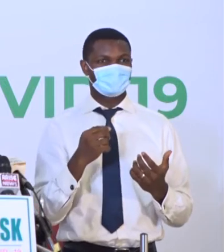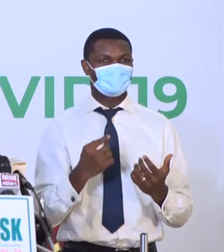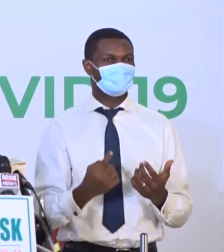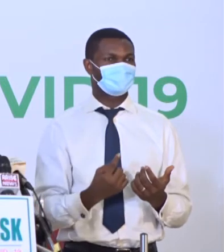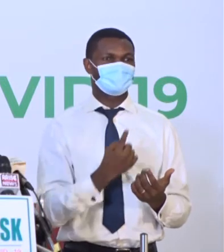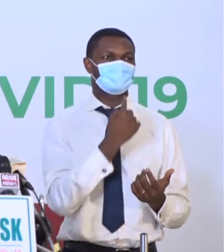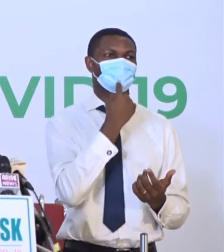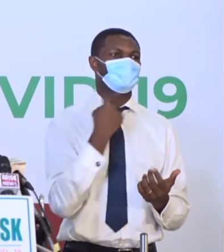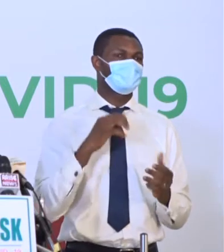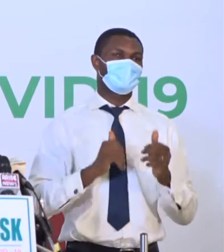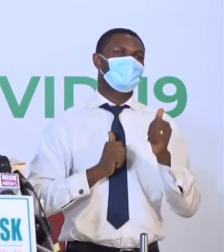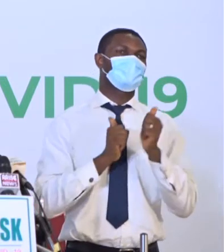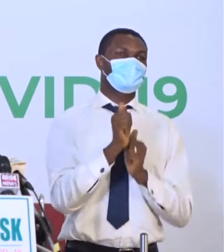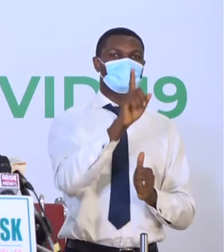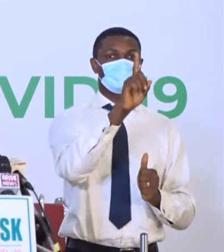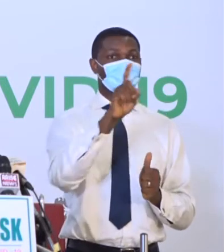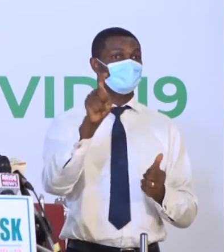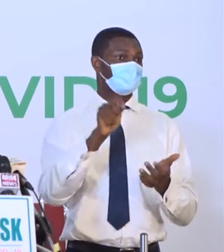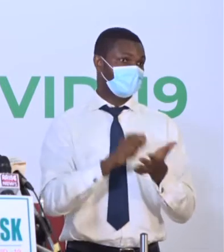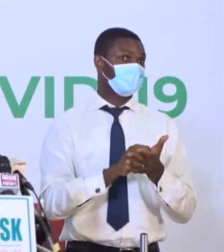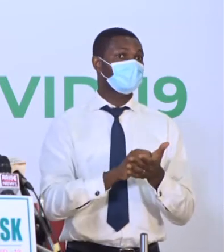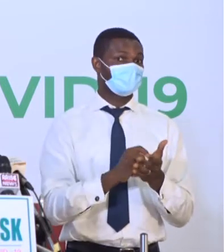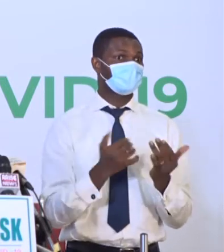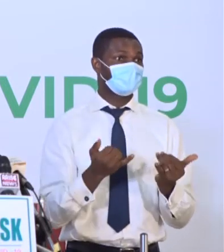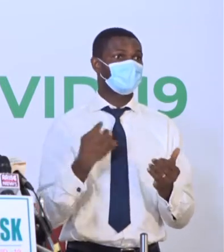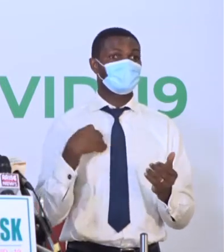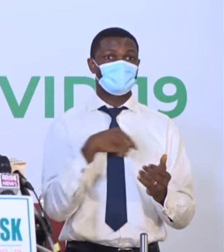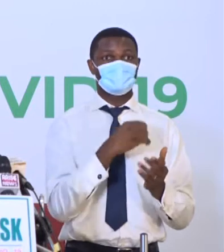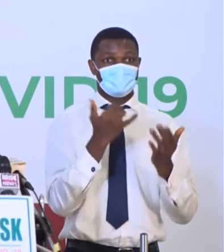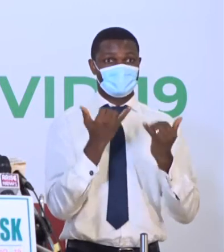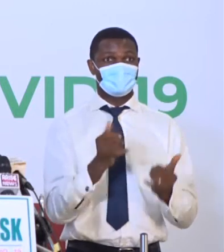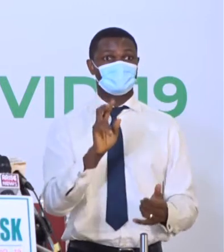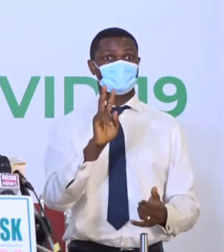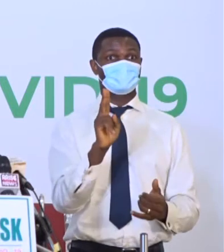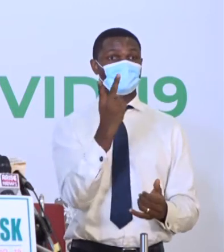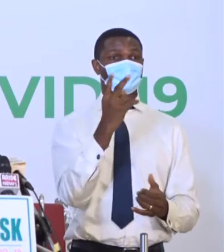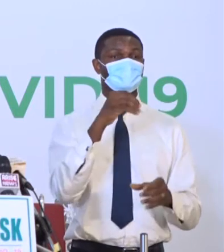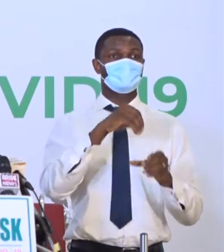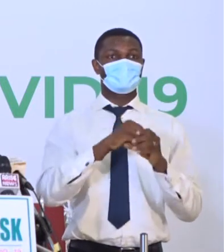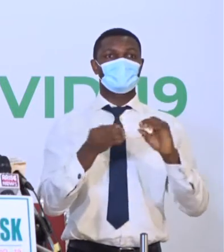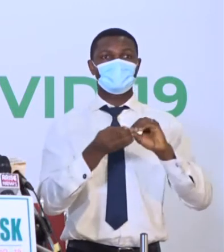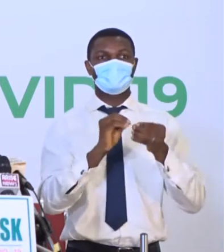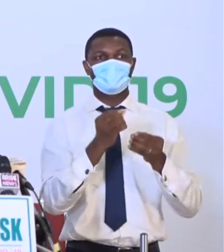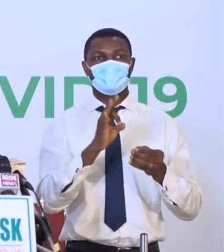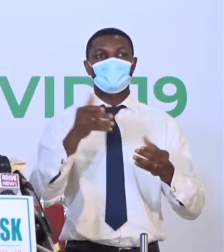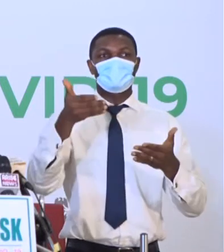,000 men, and now ranked second in the number of new cases.